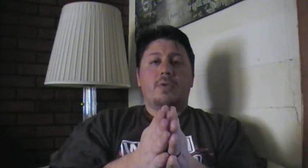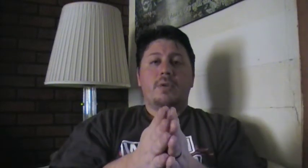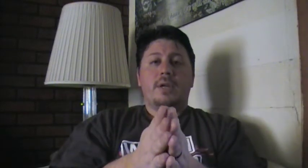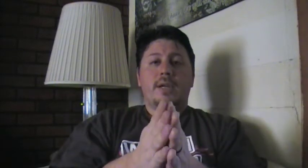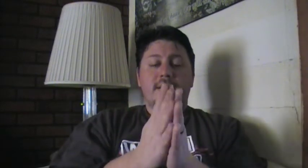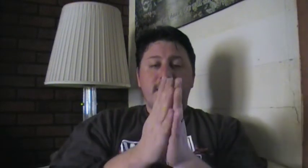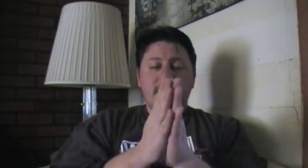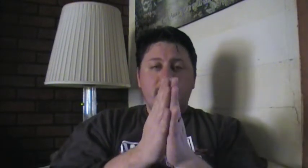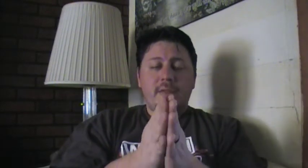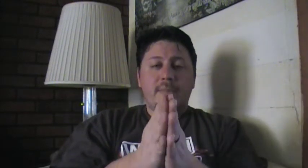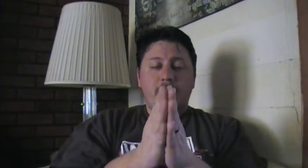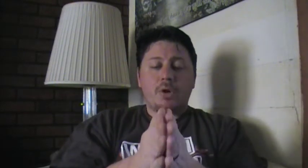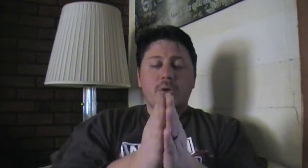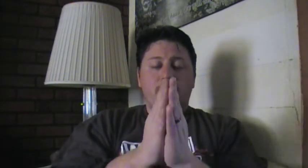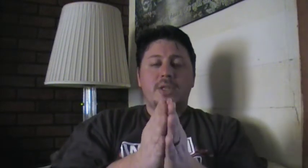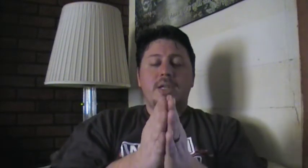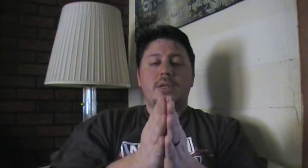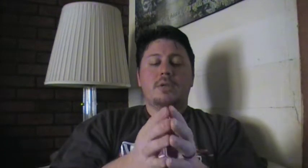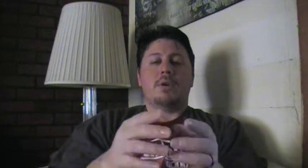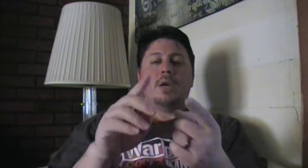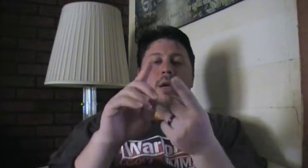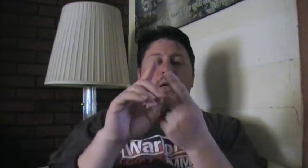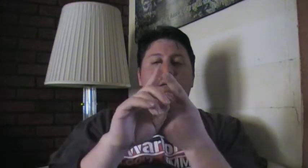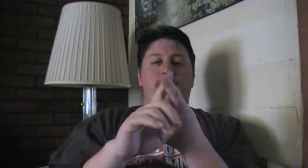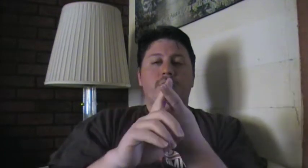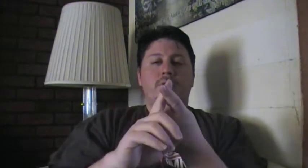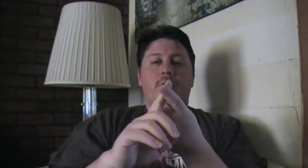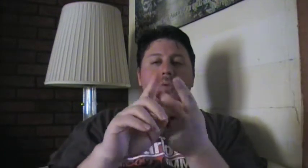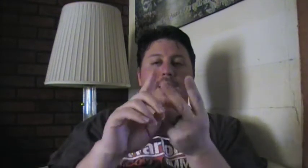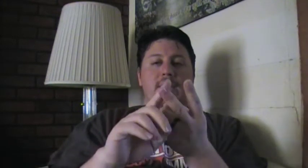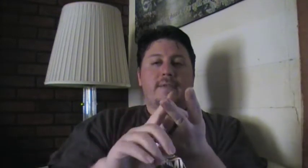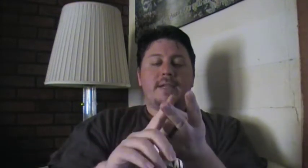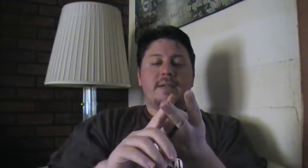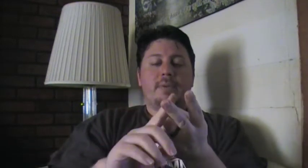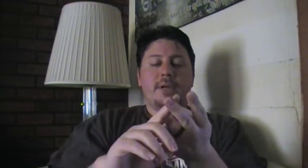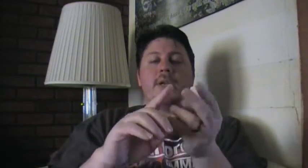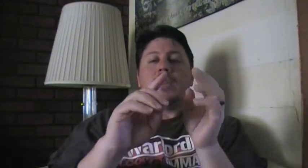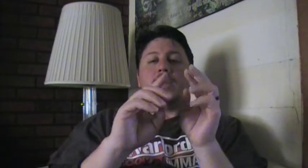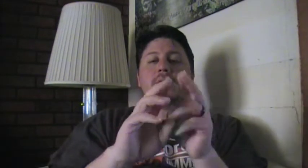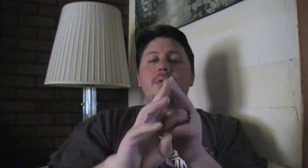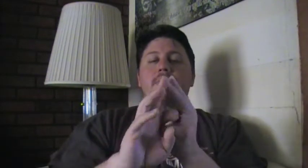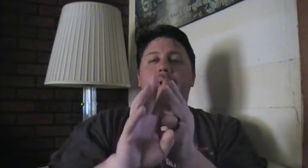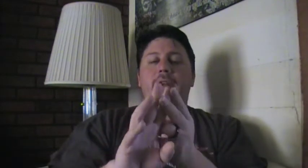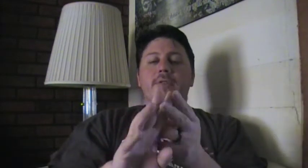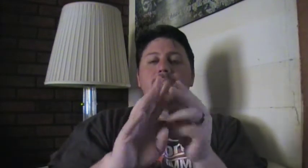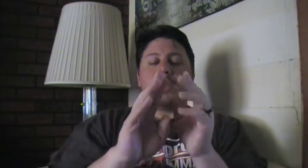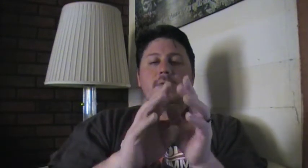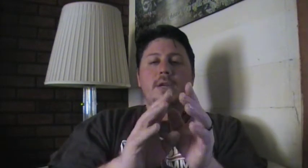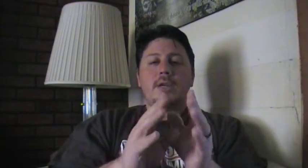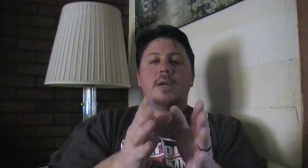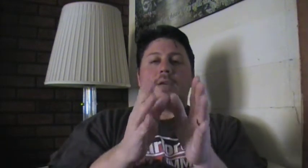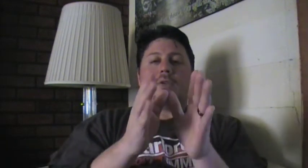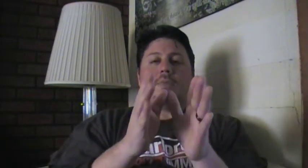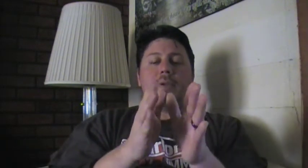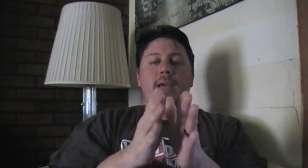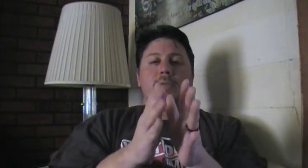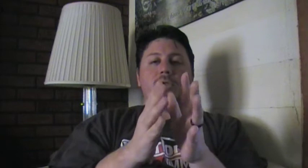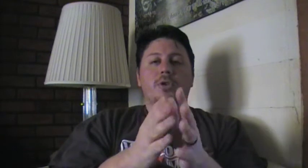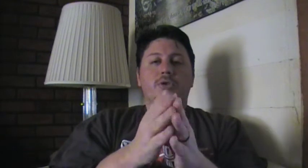because this is another thing martial arts teaches you. Self-control, self-discipline. These are two factors that you need to be able to control